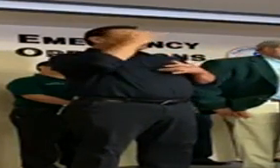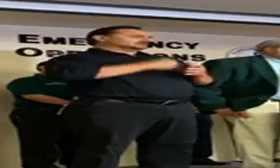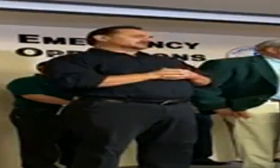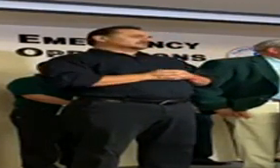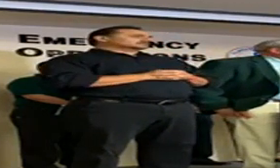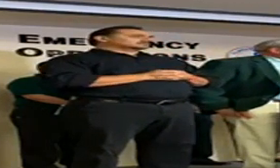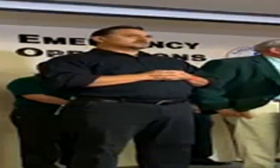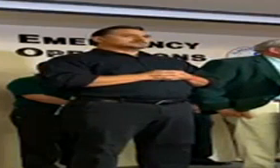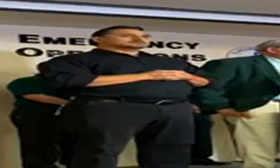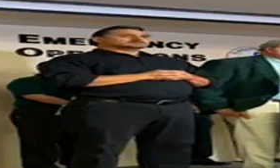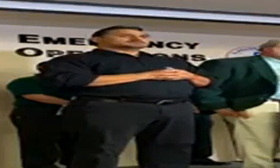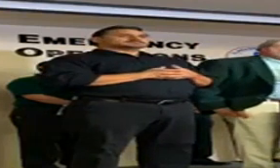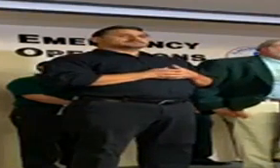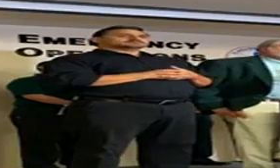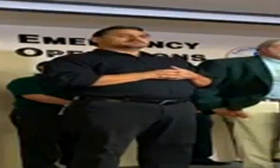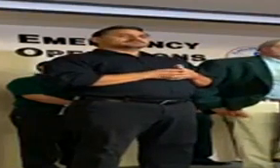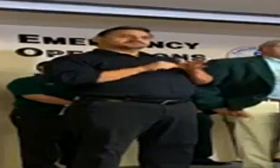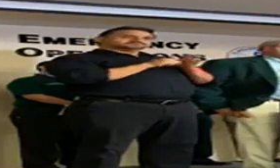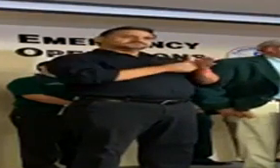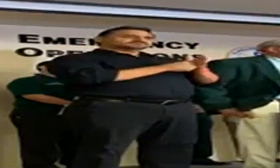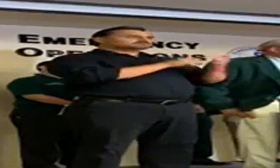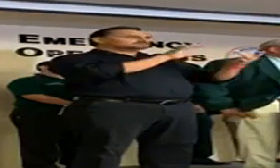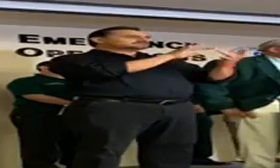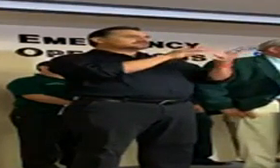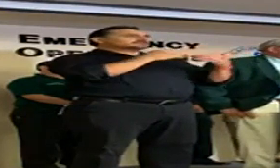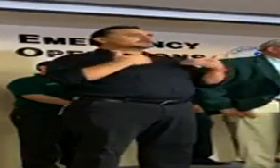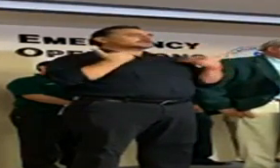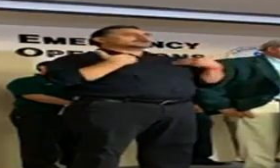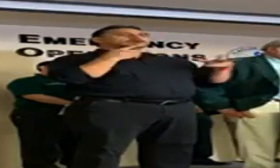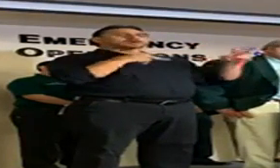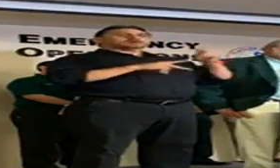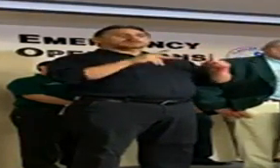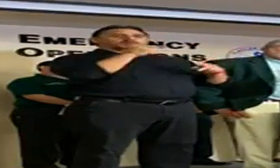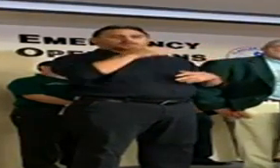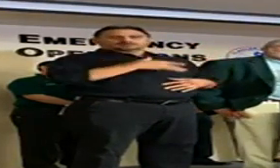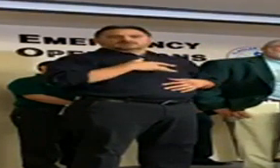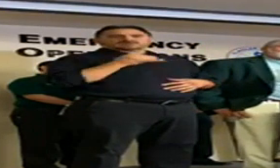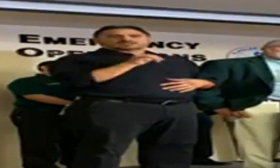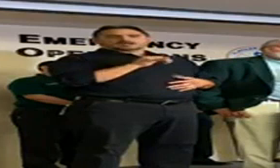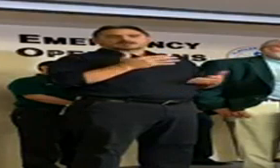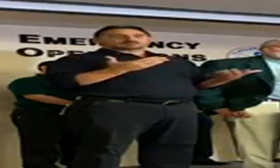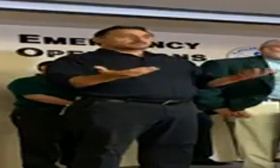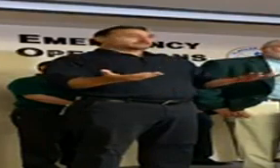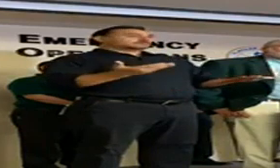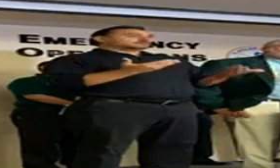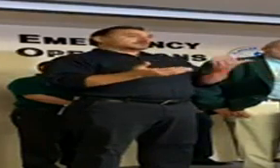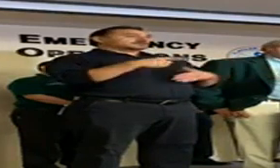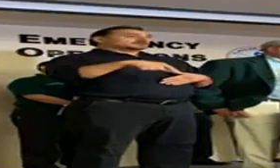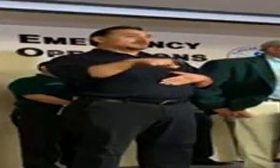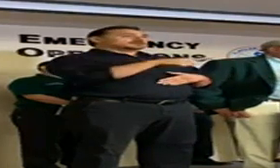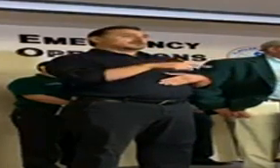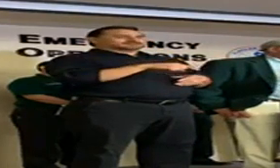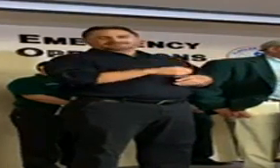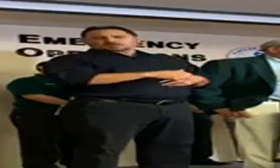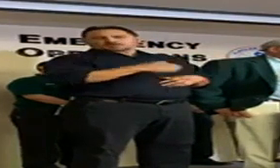I want to especially reach out to younger people that feel like that they may be immune to